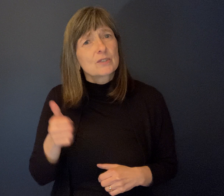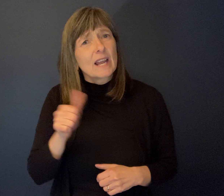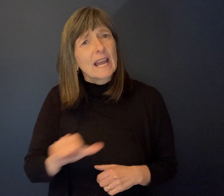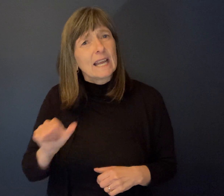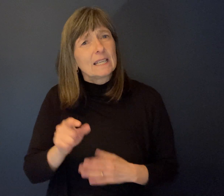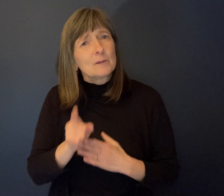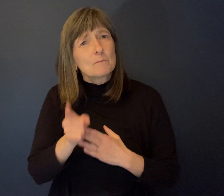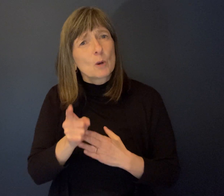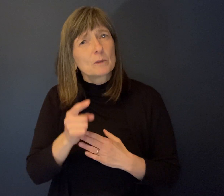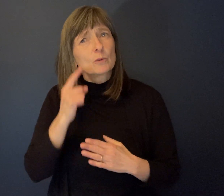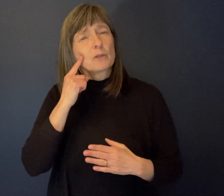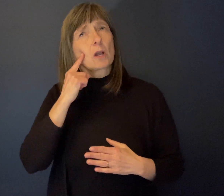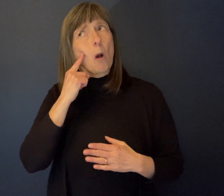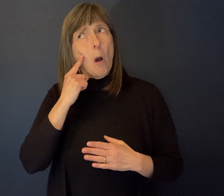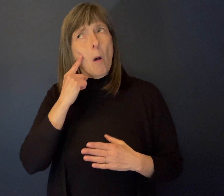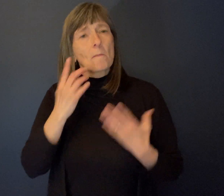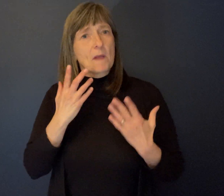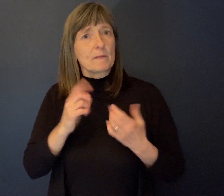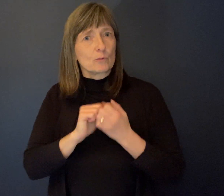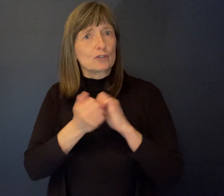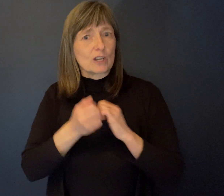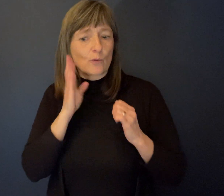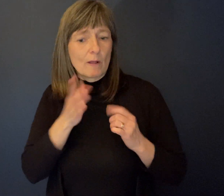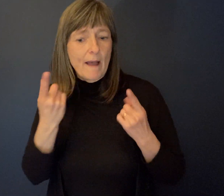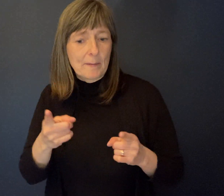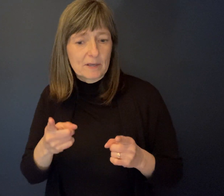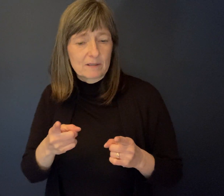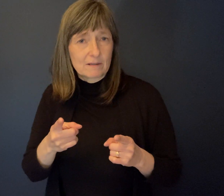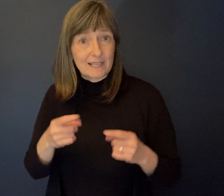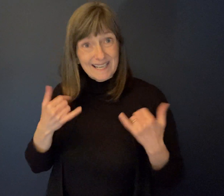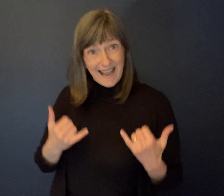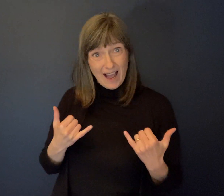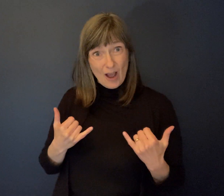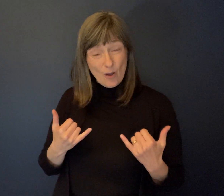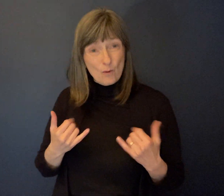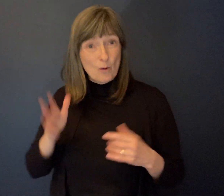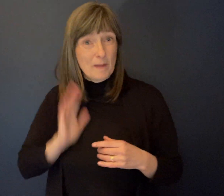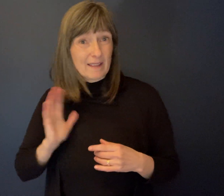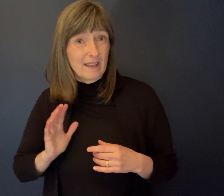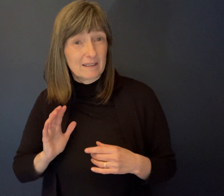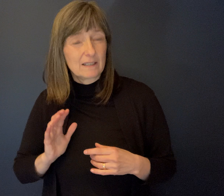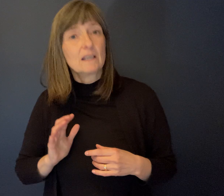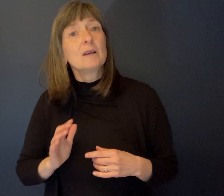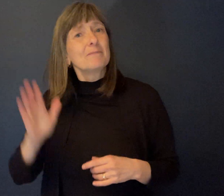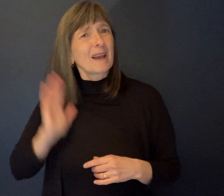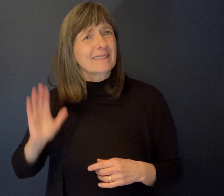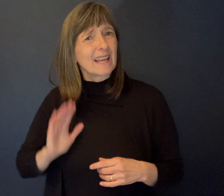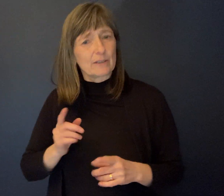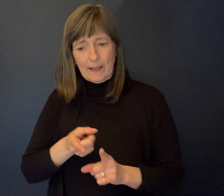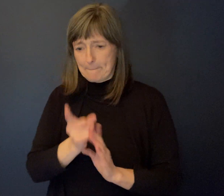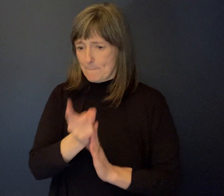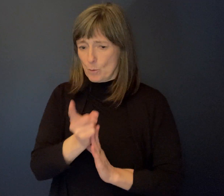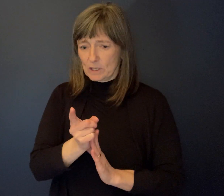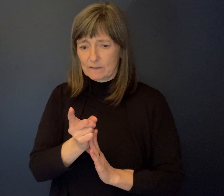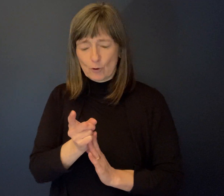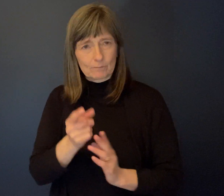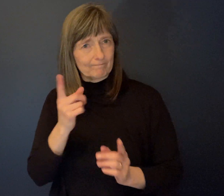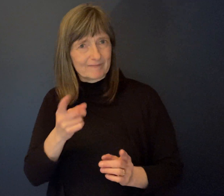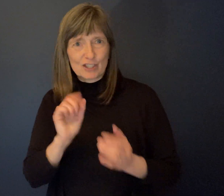start changing now? Now or then? Then. Then. Um, I think the aha moment for me was when we created